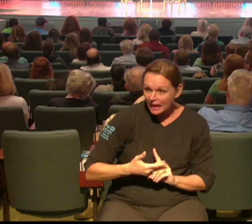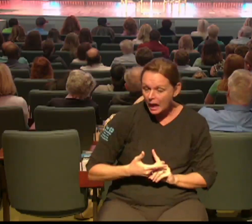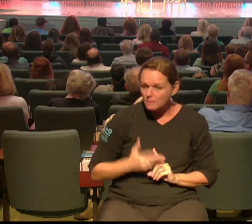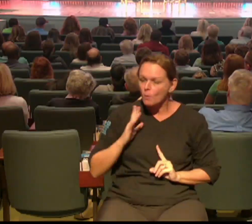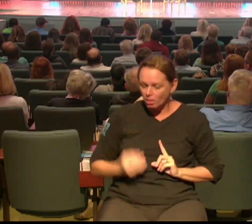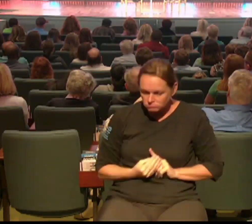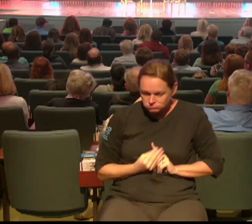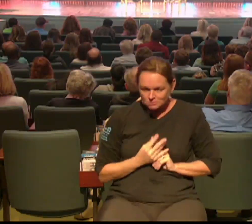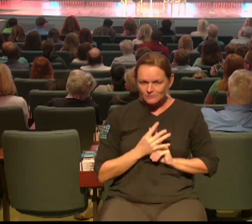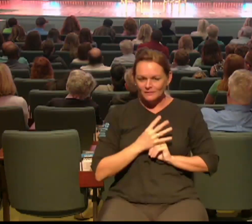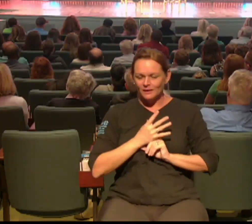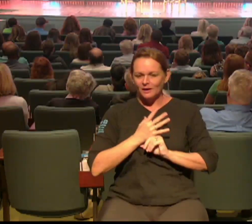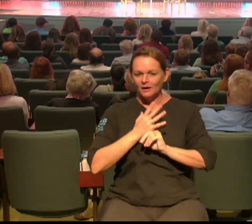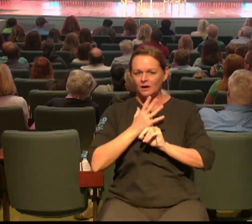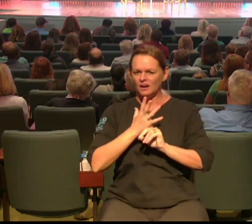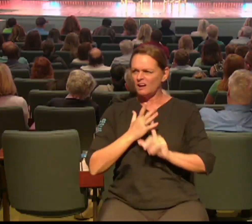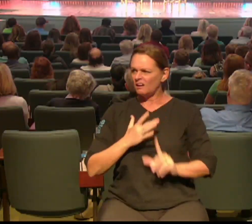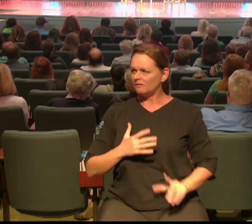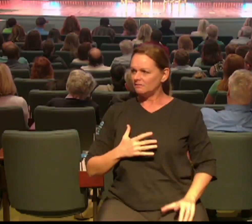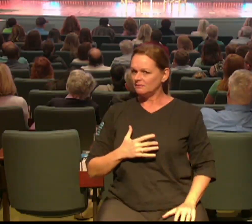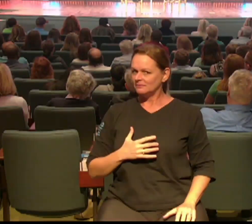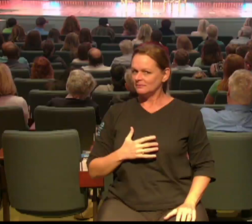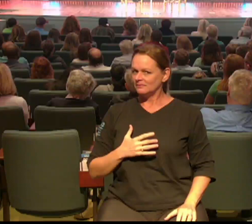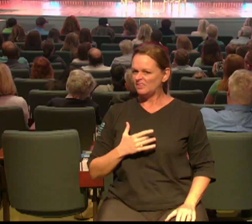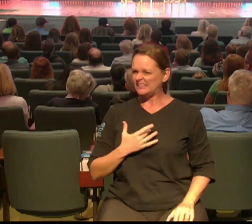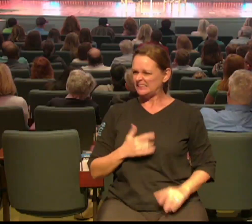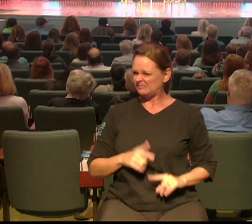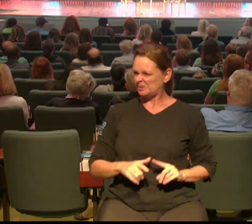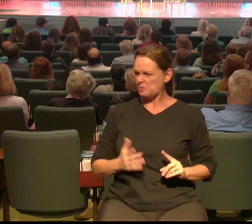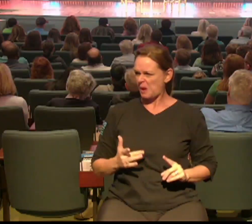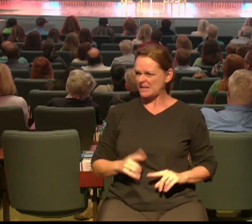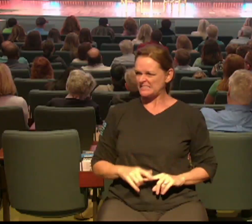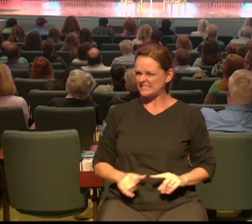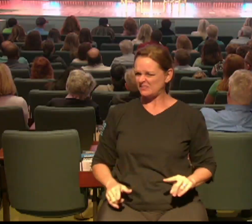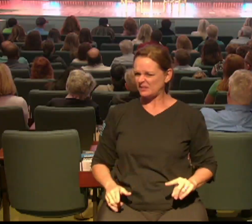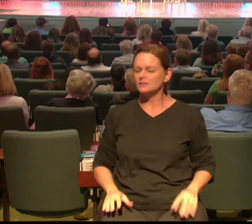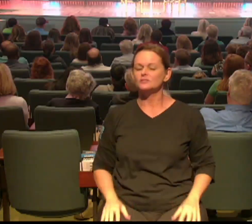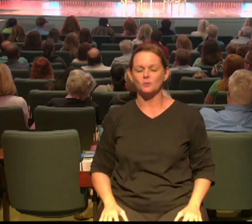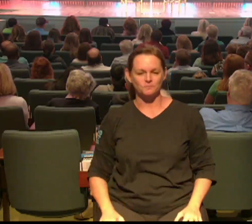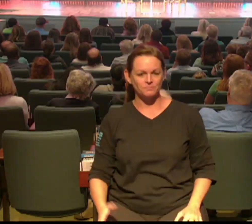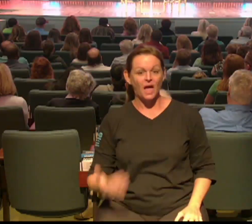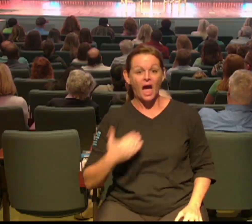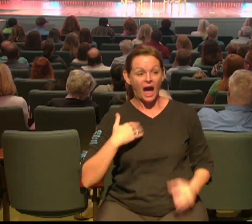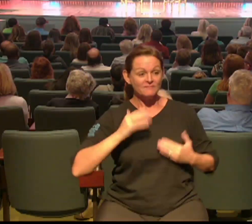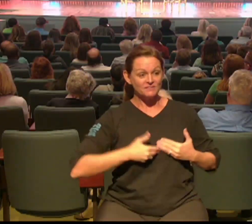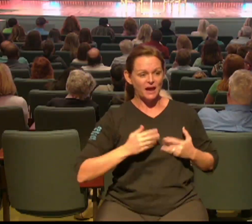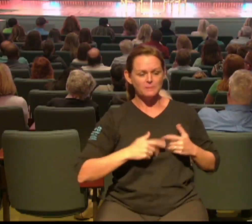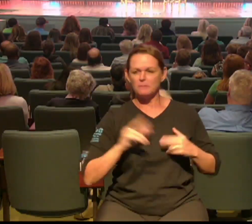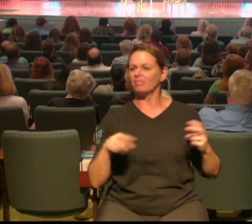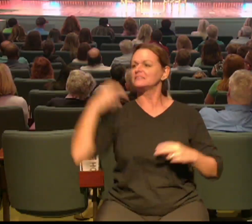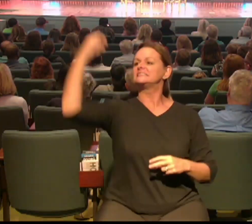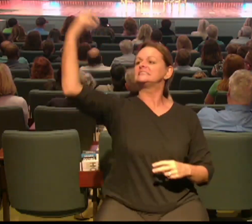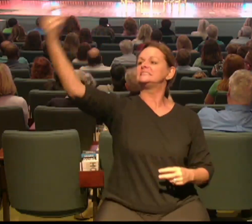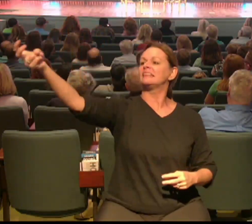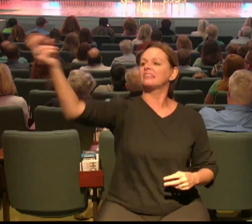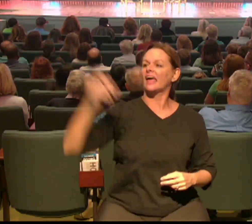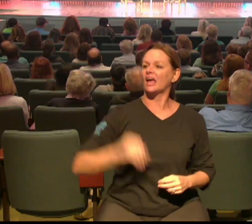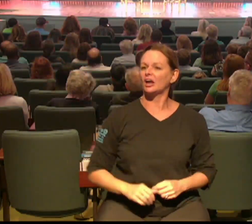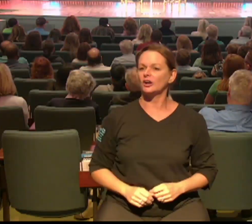that were that aren't walking with the Lord I invited to church and and they sit up in back somewhere and they'll get down and they go oh my goodness like well they